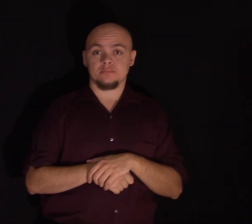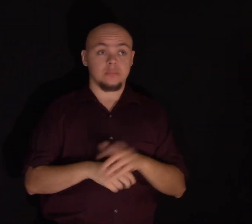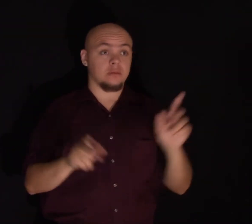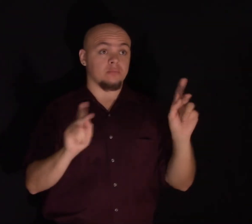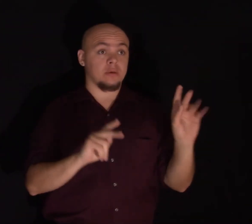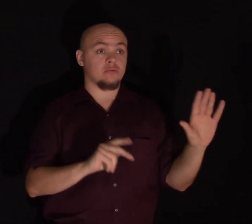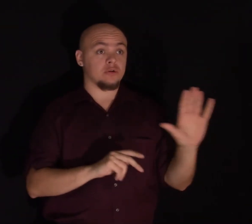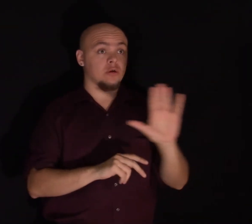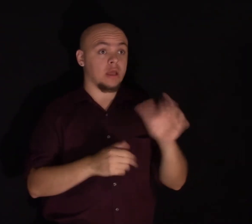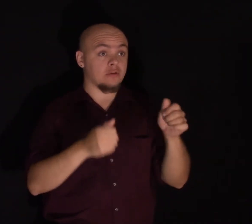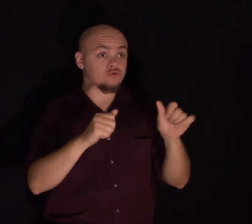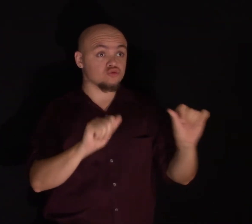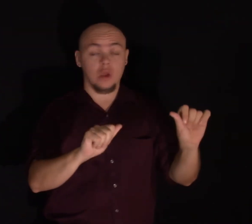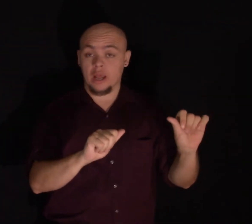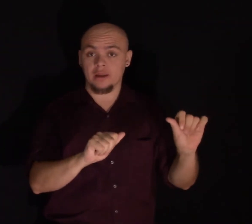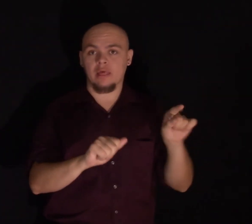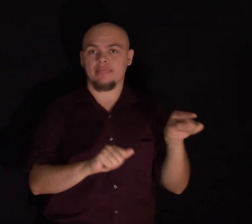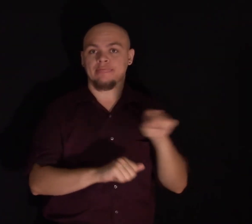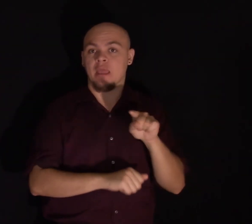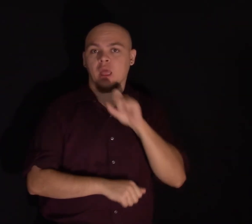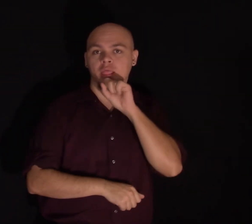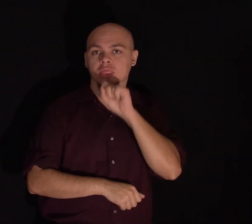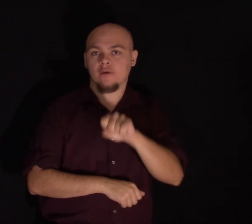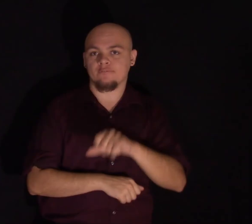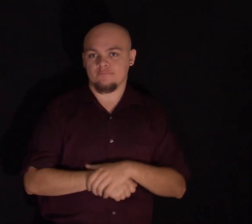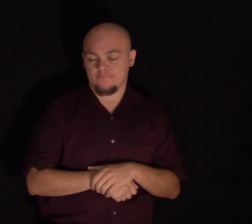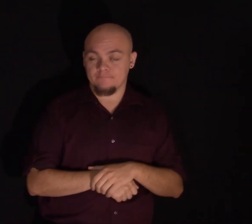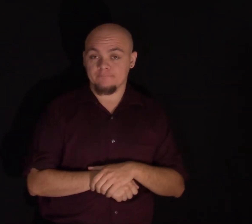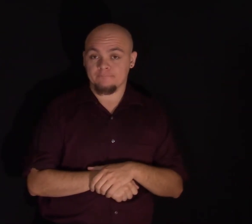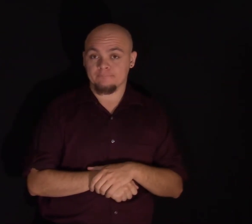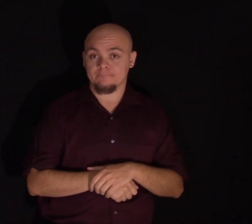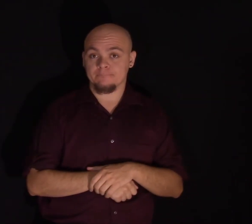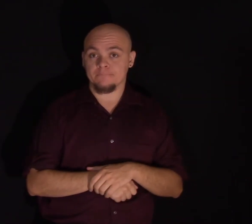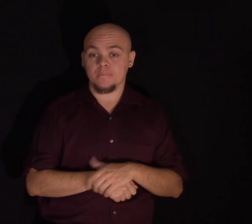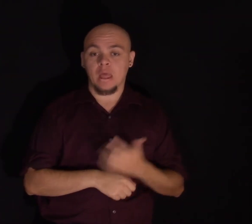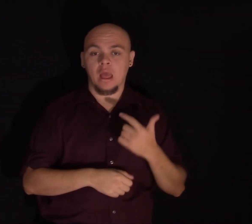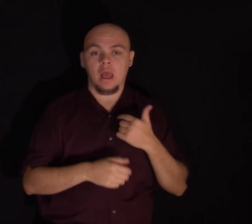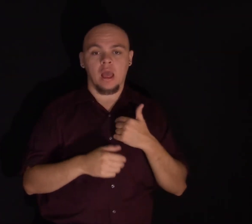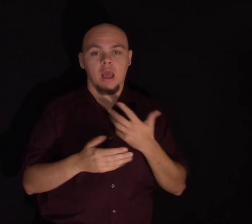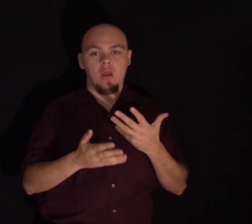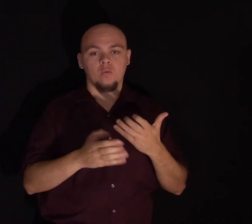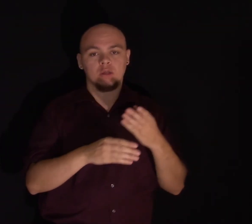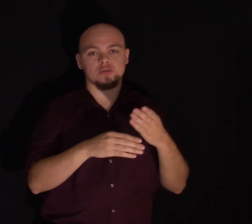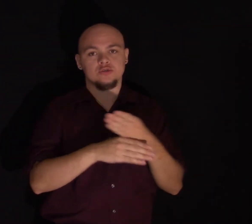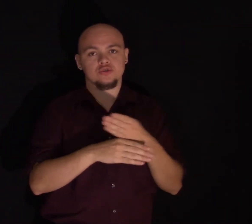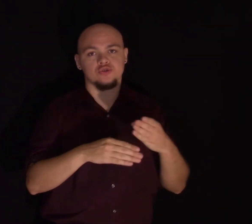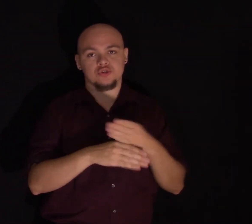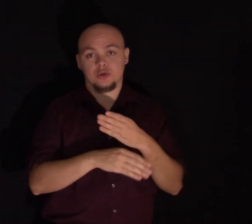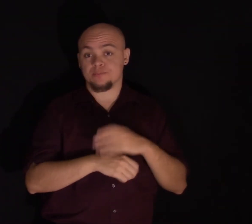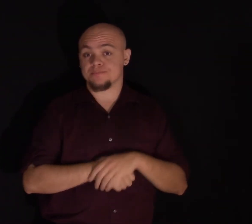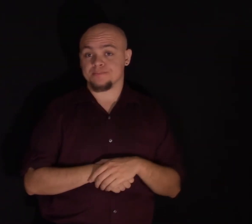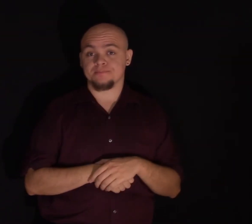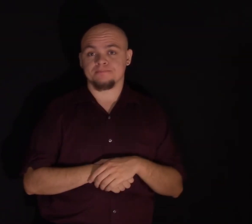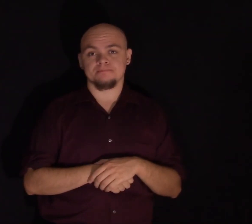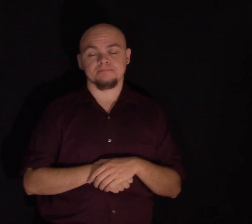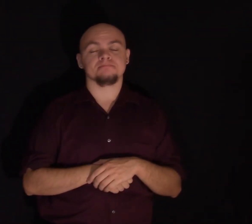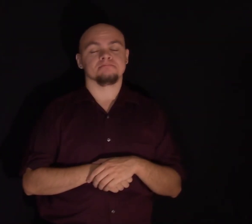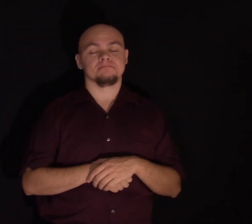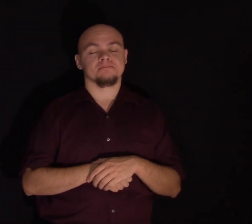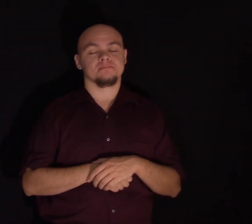other people who've tried it and love it. And I want to share it with you because it works so well. I was